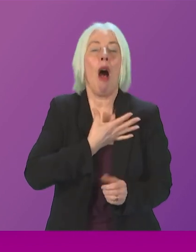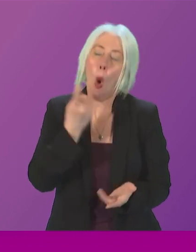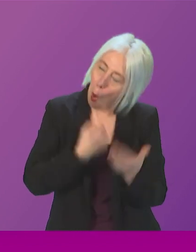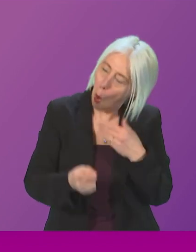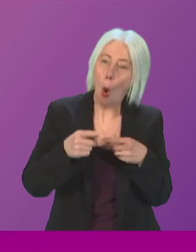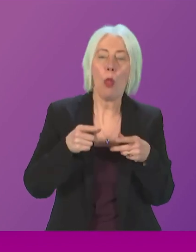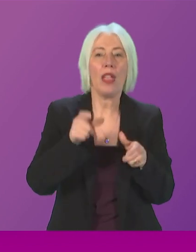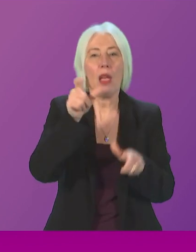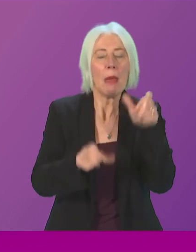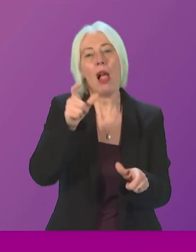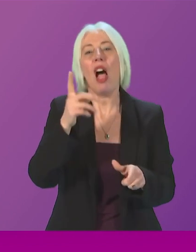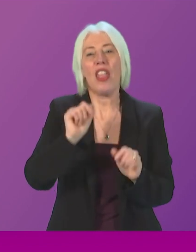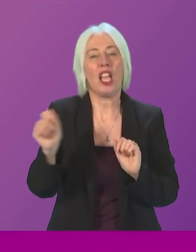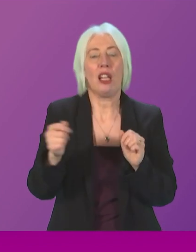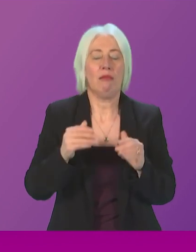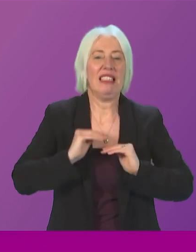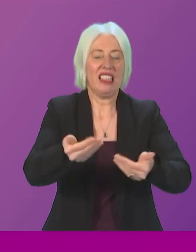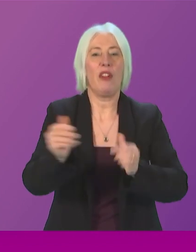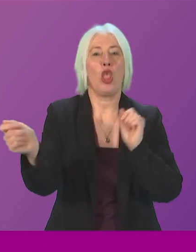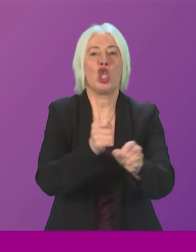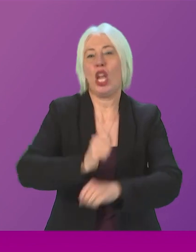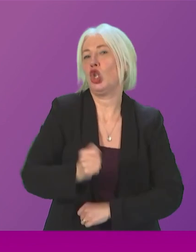a Labour government first minister